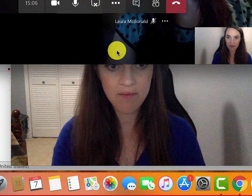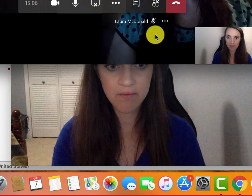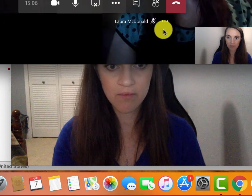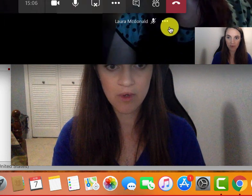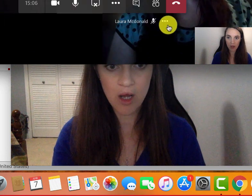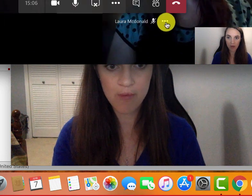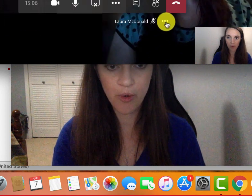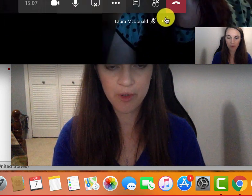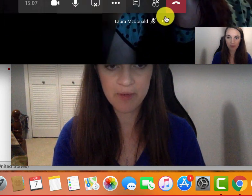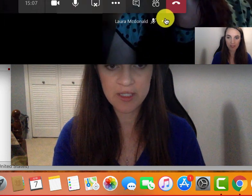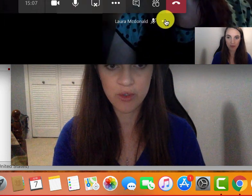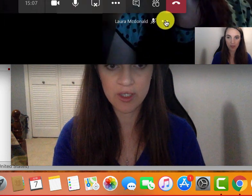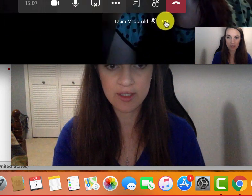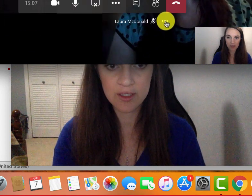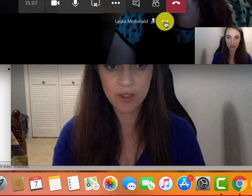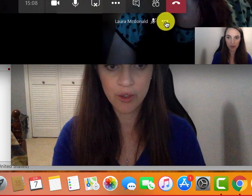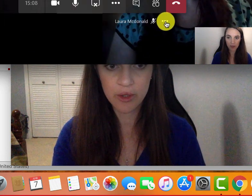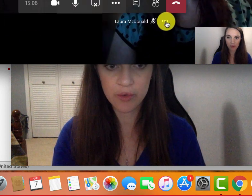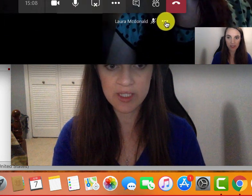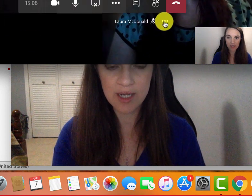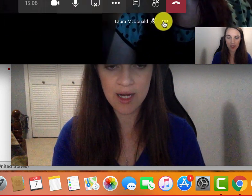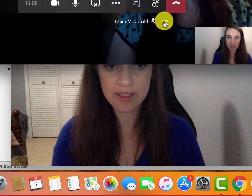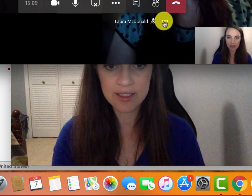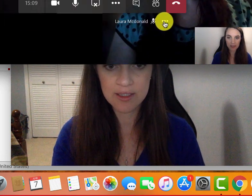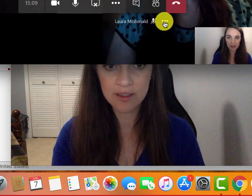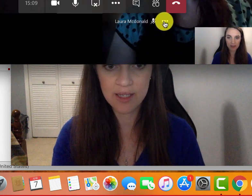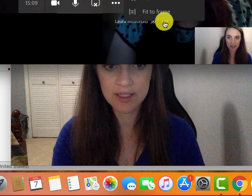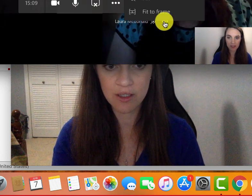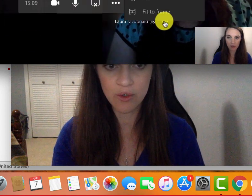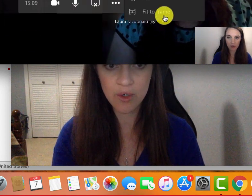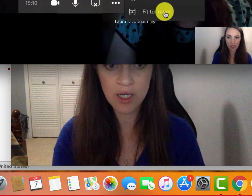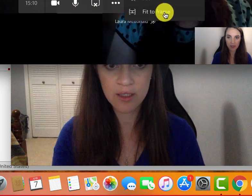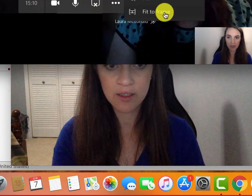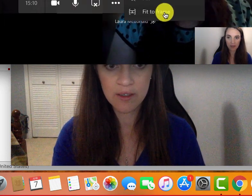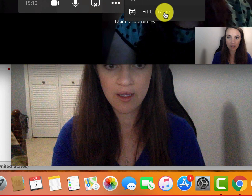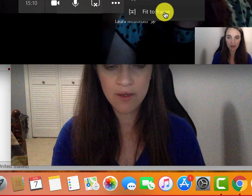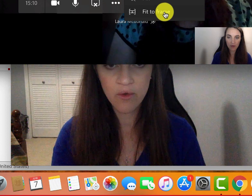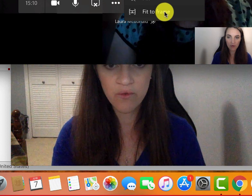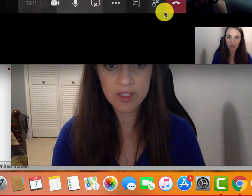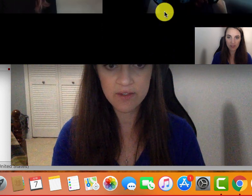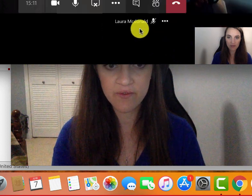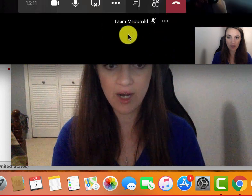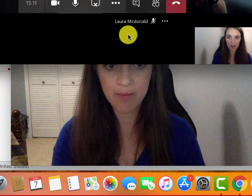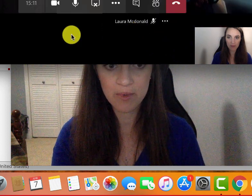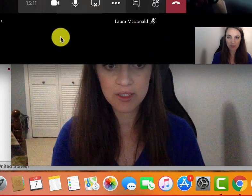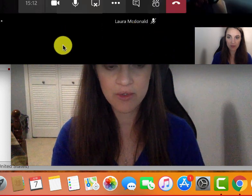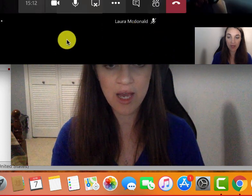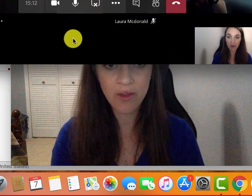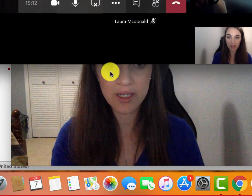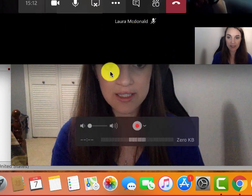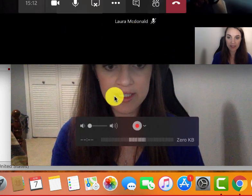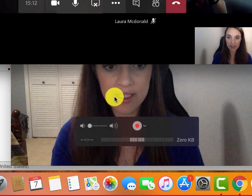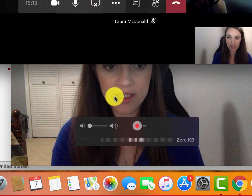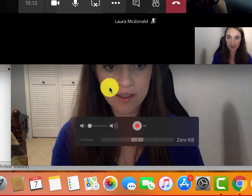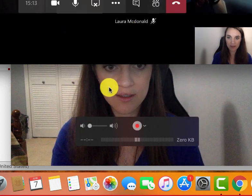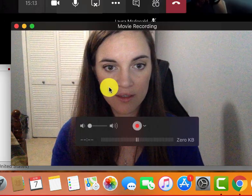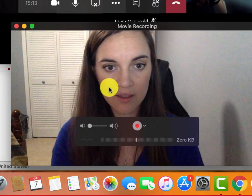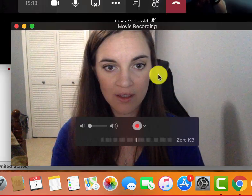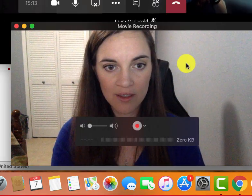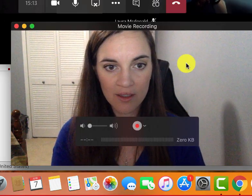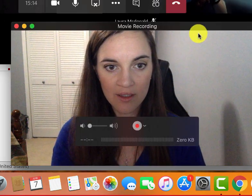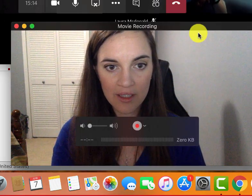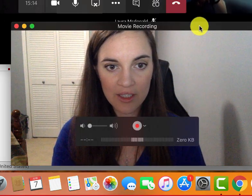Okay. On both of my students, three dots next to Laura, fit to frame. So now they can see